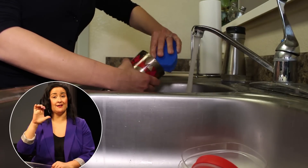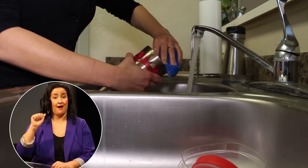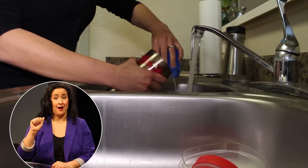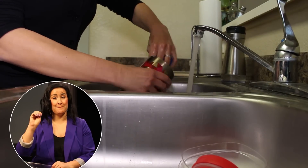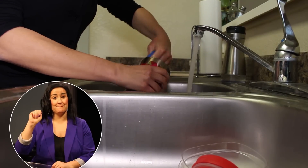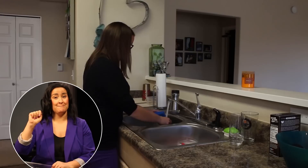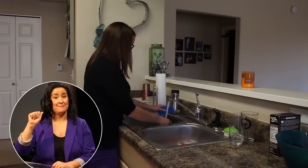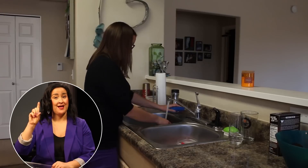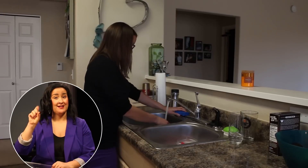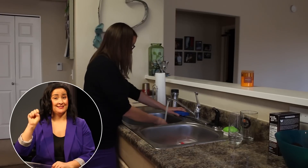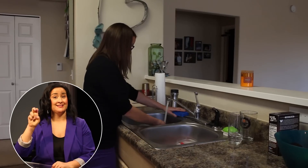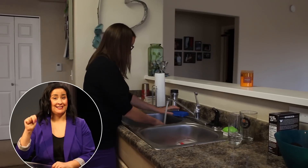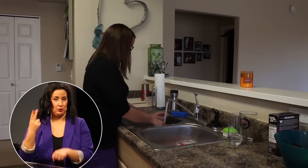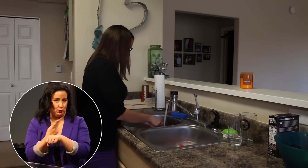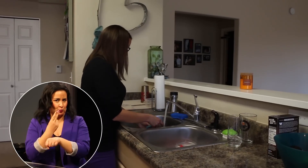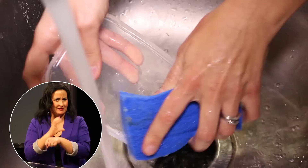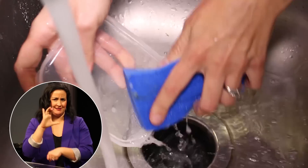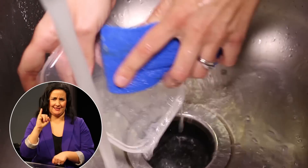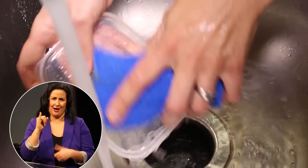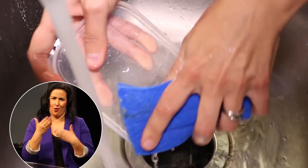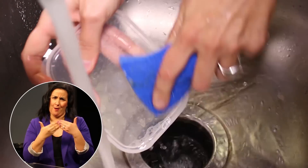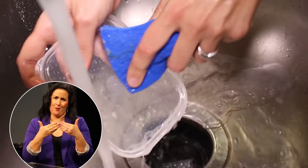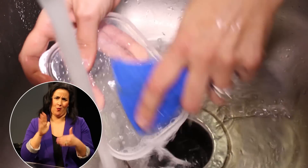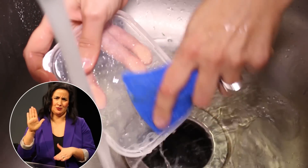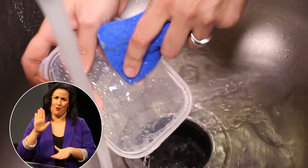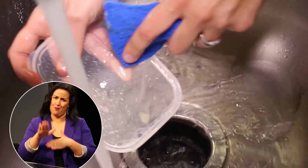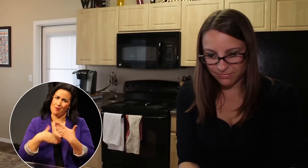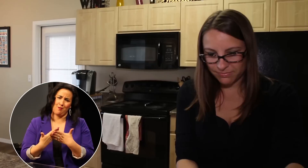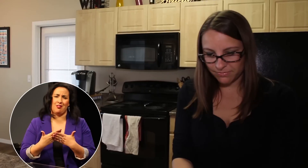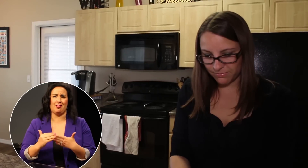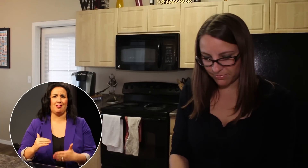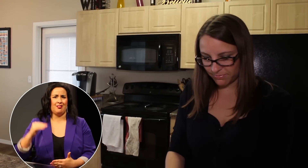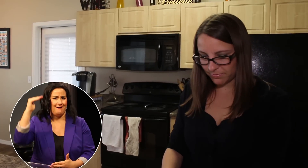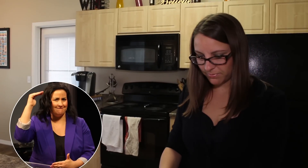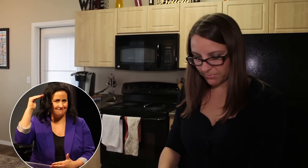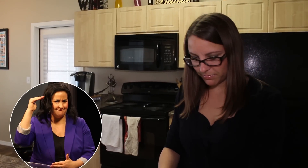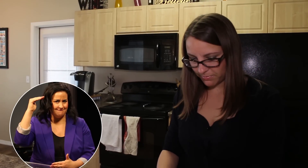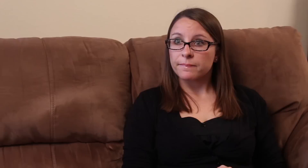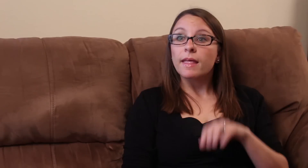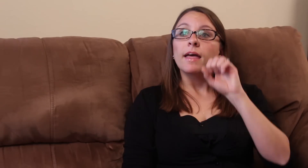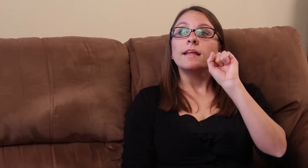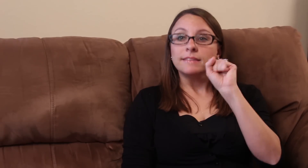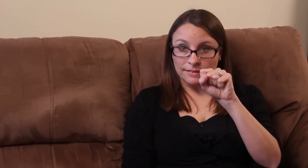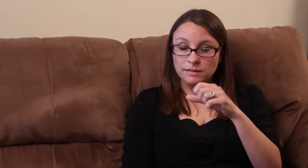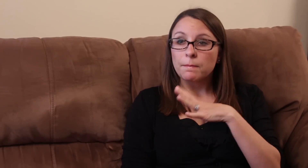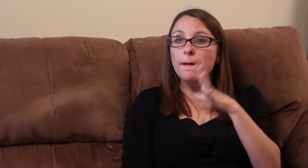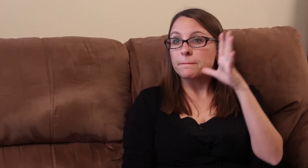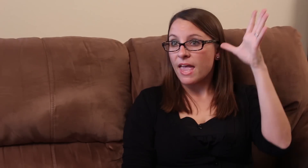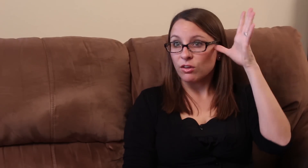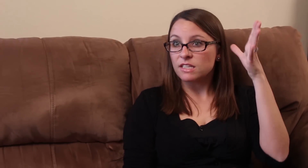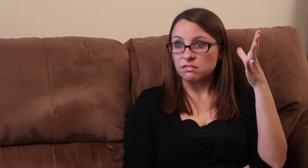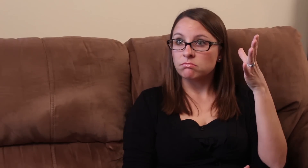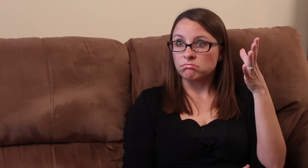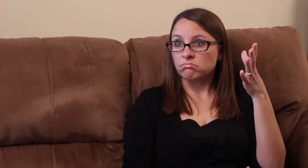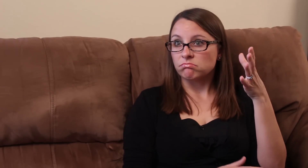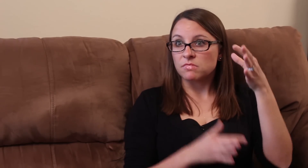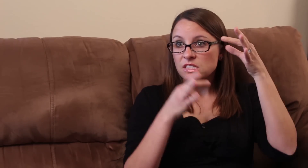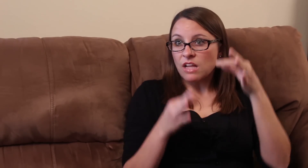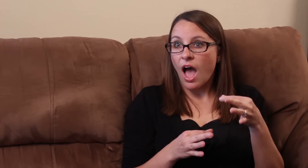Jessica Madsen has used a cochlear implant almost her whole life yes my parents decided they wanted me to